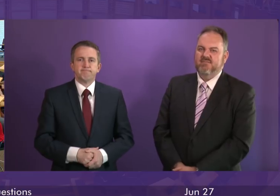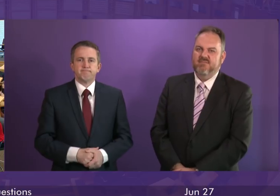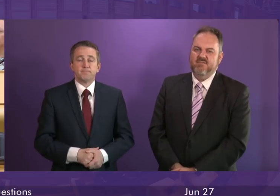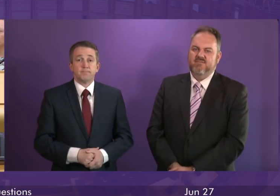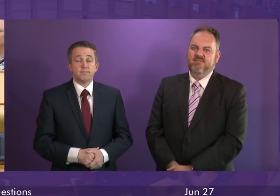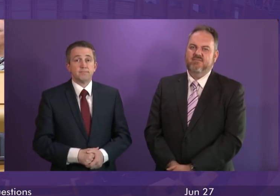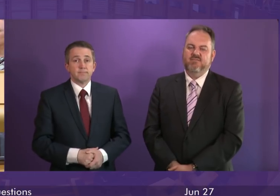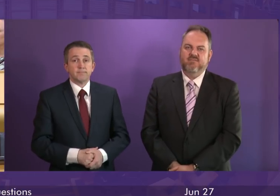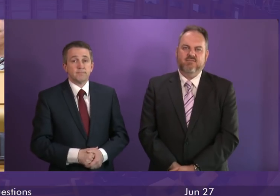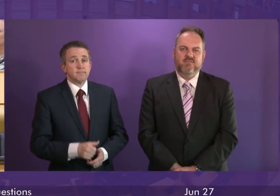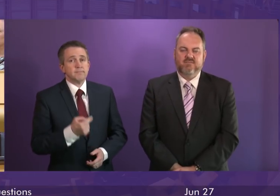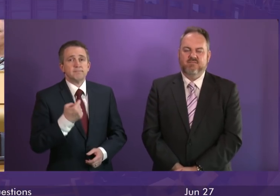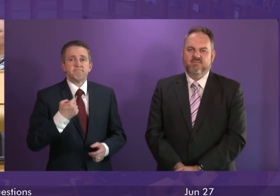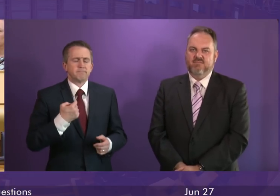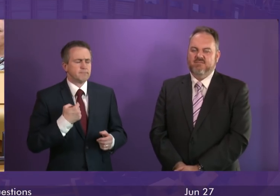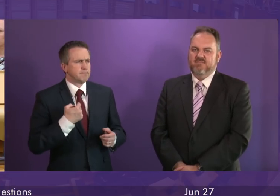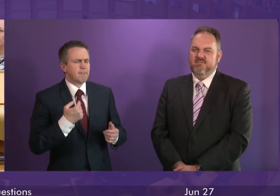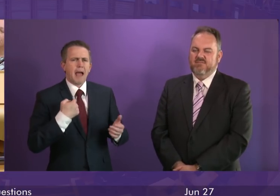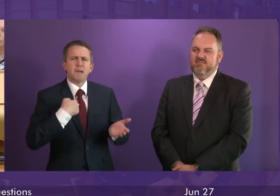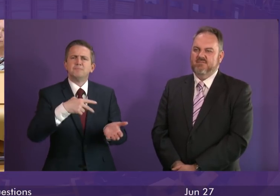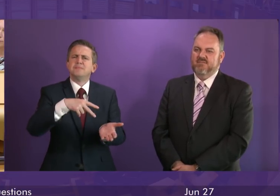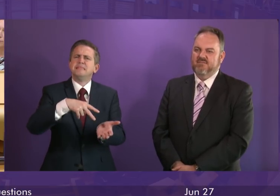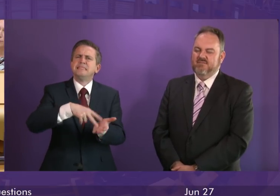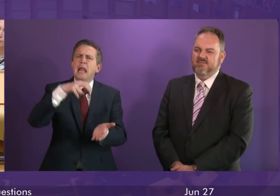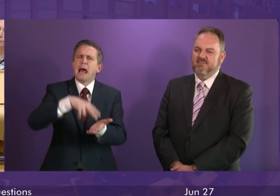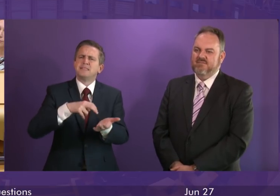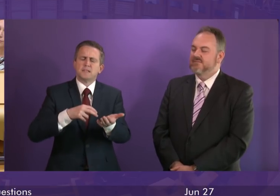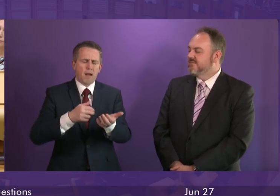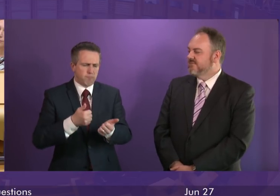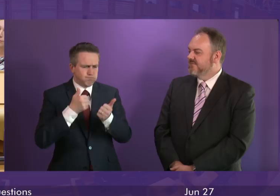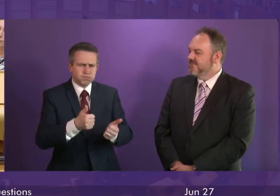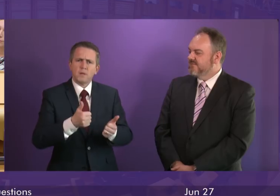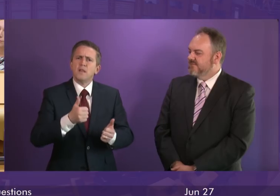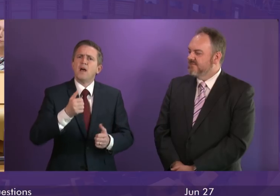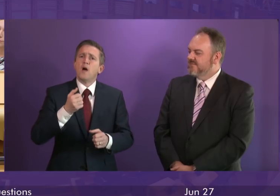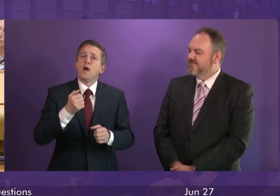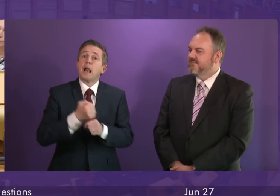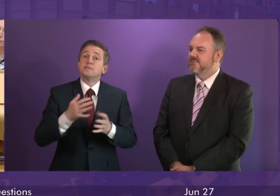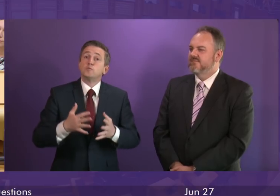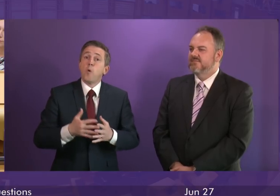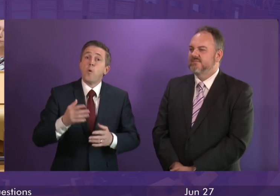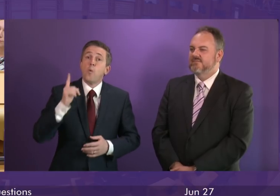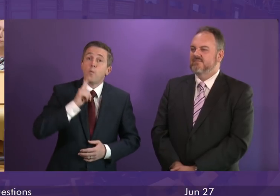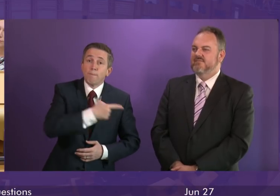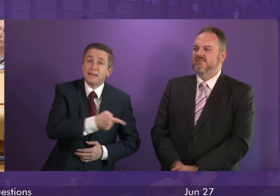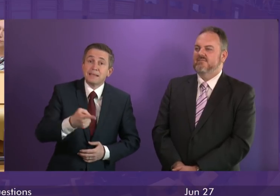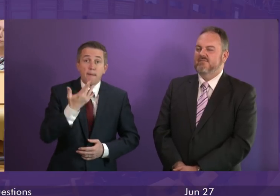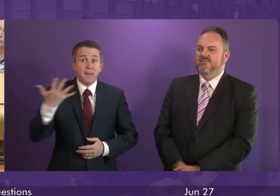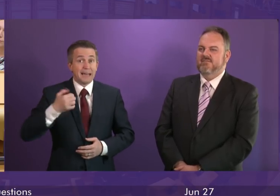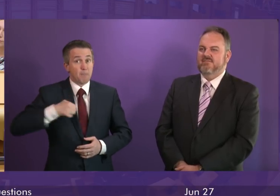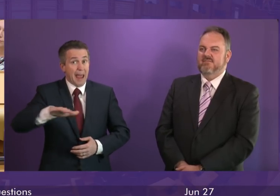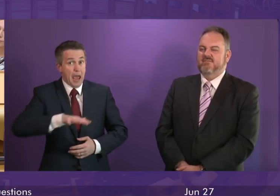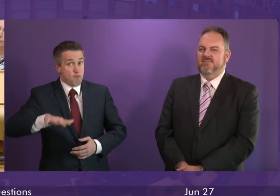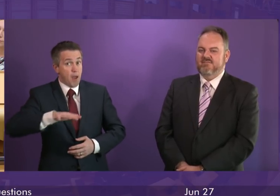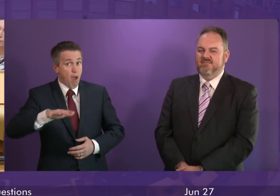Well I am absolutely delighted that as of today women in Glasgow including many of my own constituents will start to